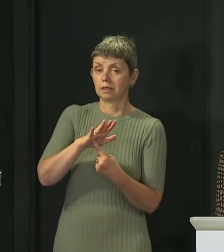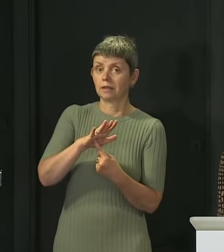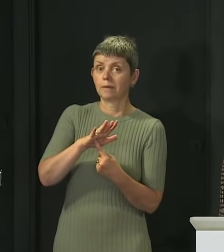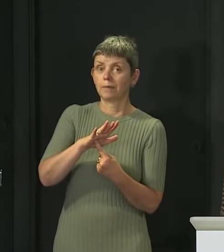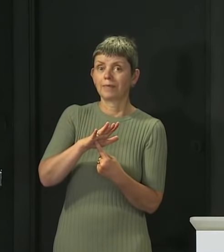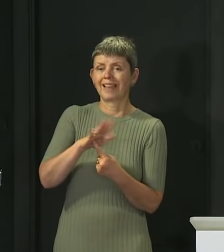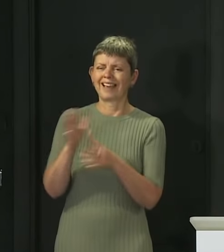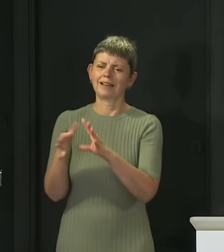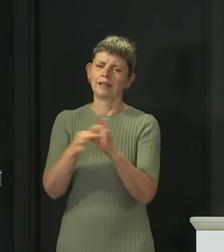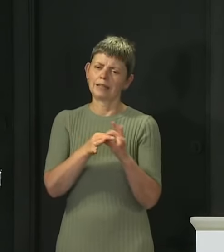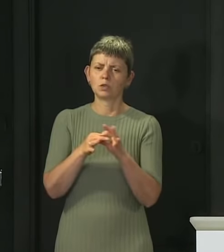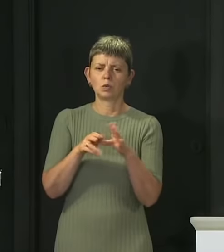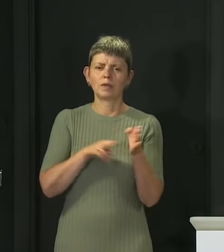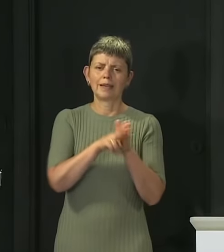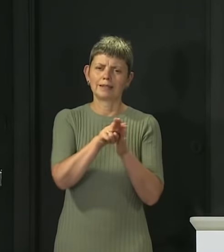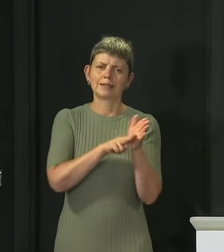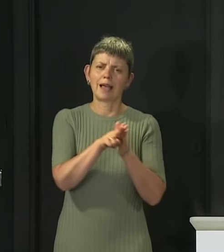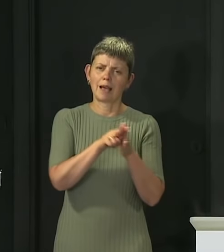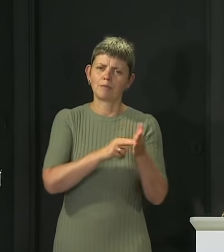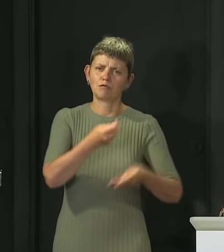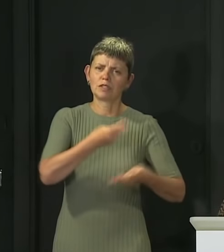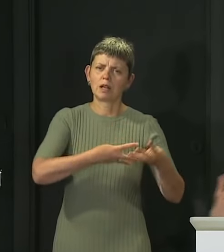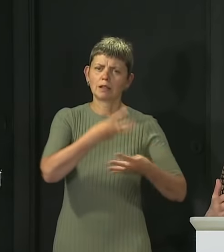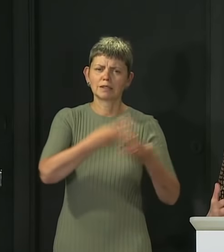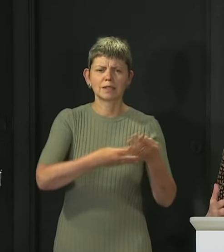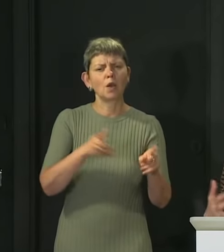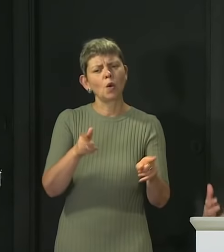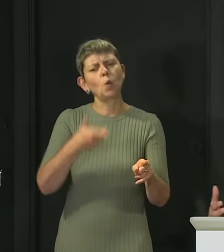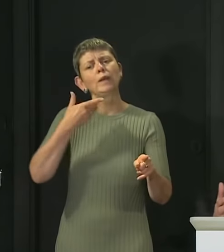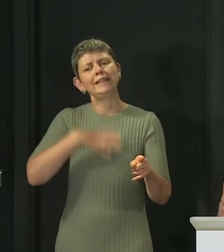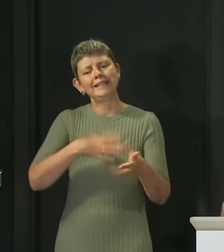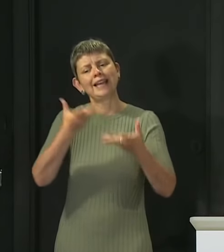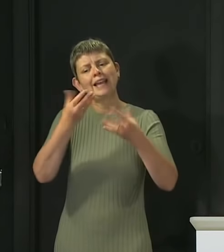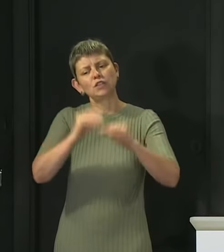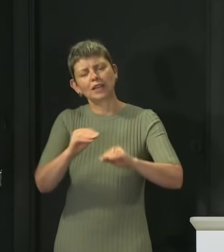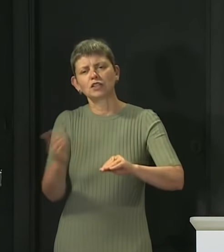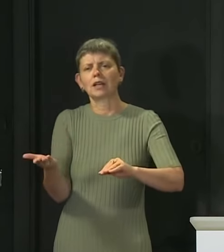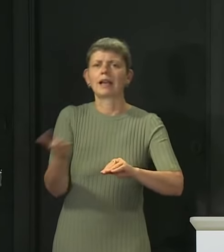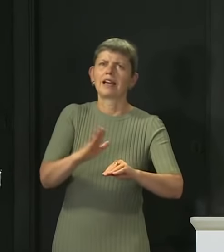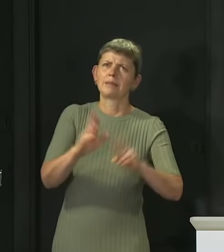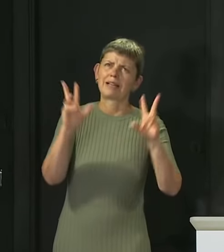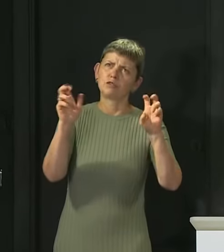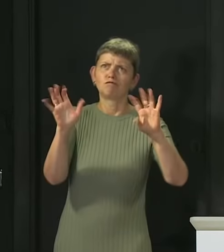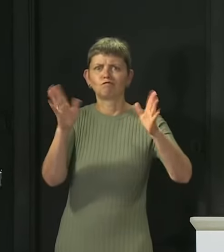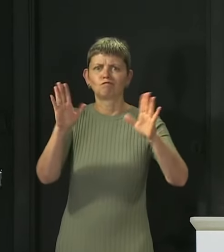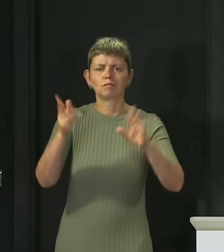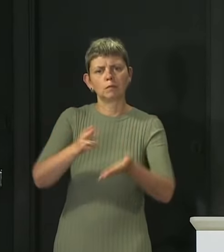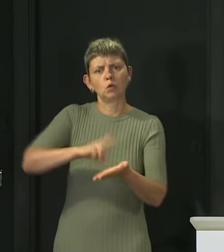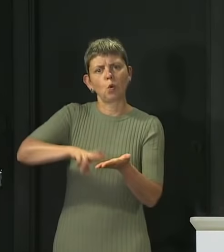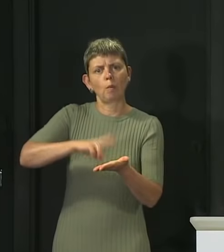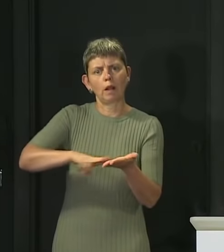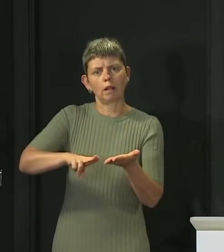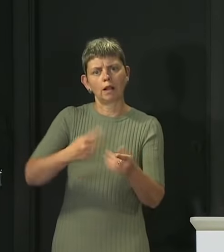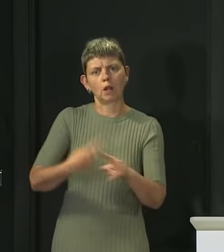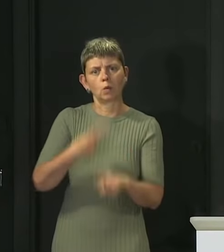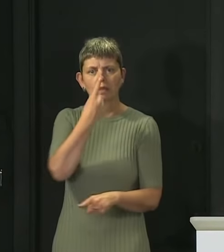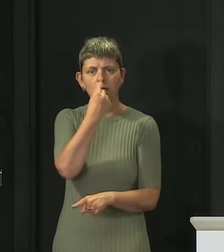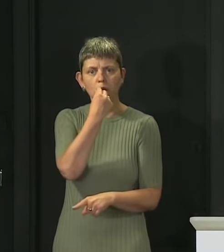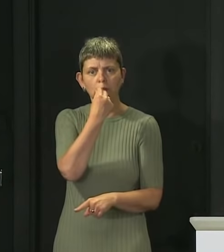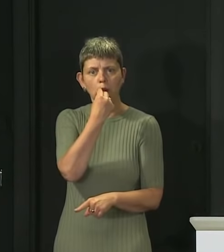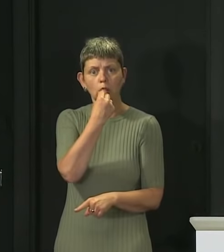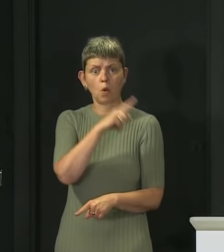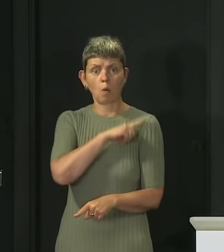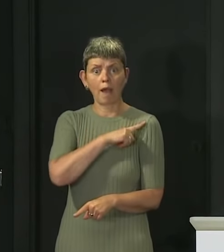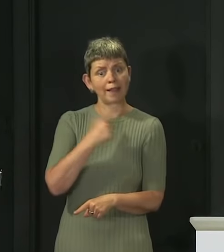results, we need to get children's education back to some degree of normality as quickly as possible, because young people are